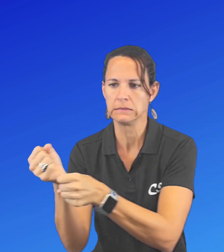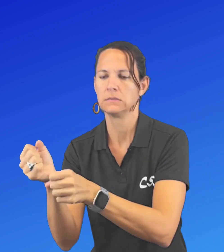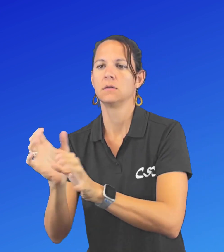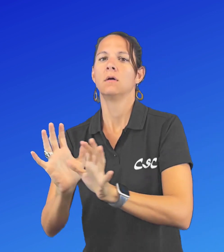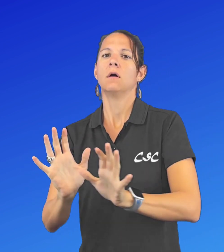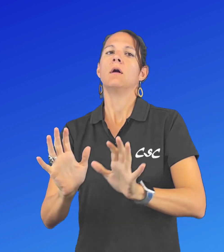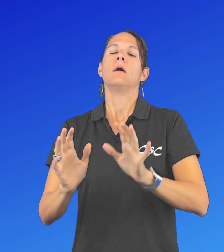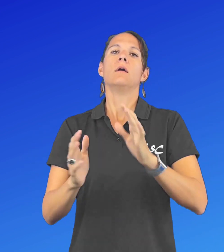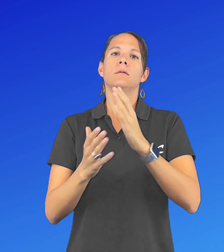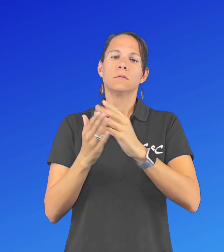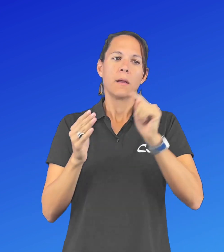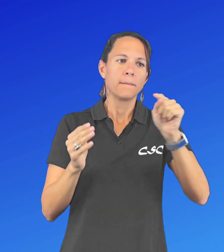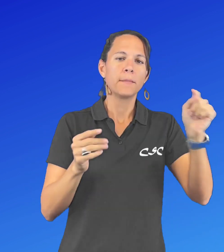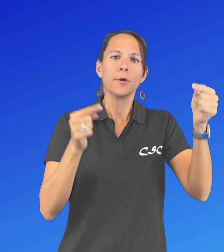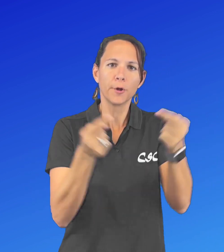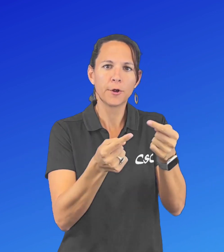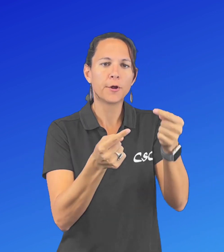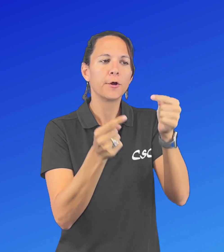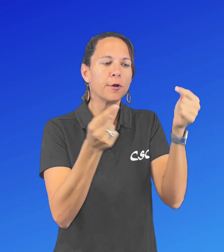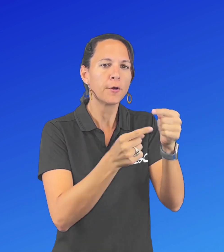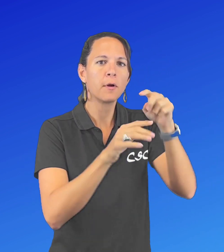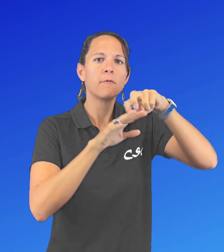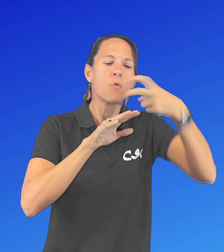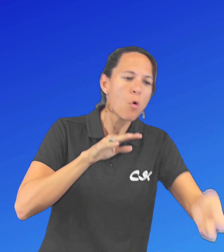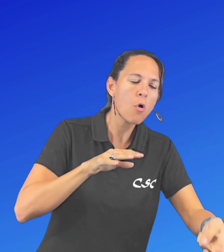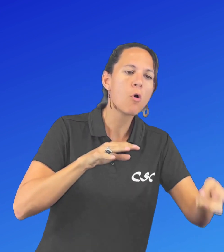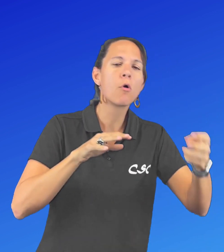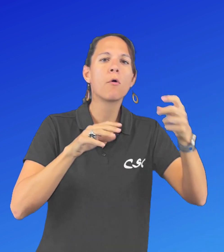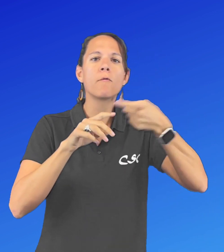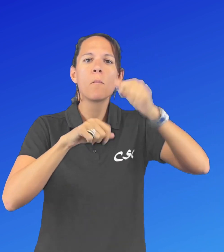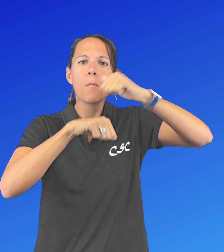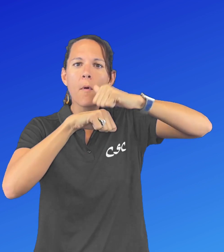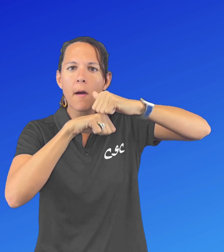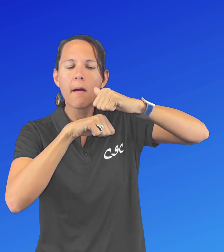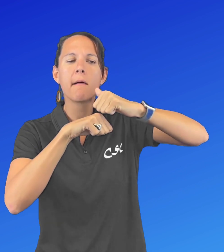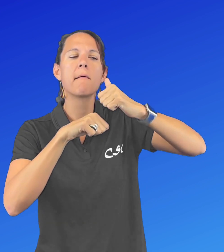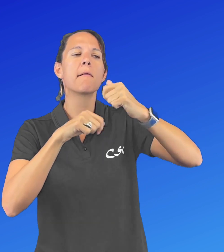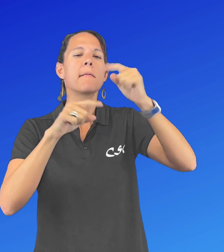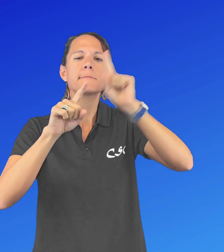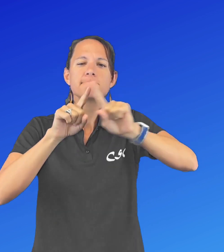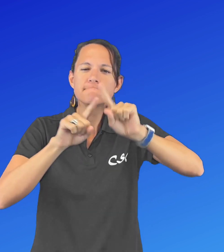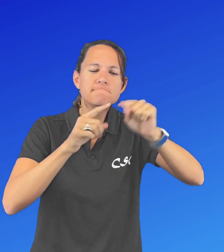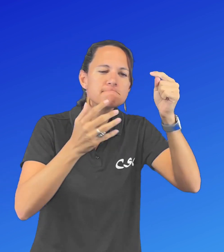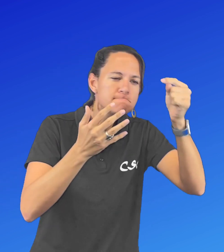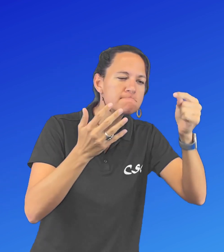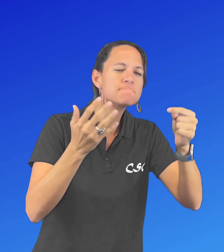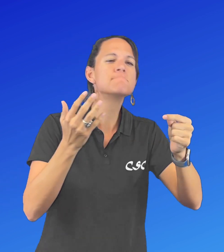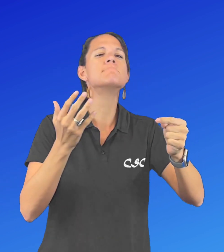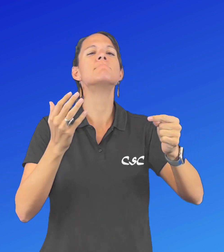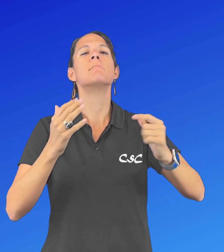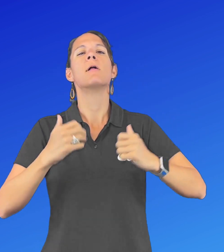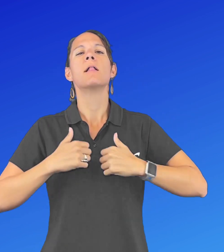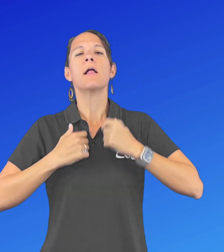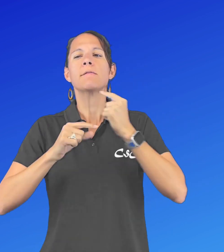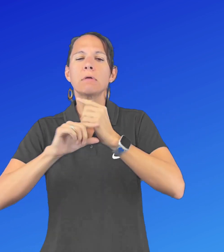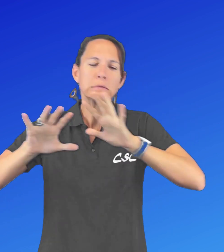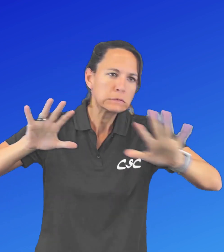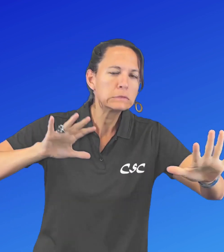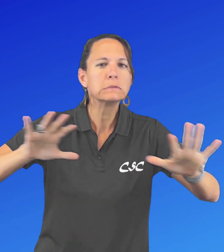baby, washing the baby away. Lifeguards quickly retrieved the baby. People were injured from falls and